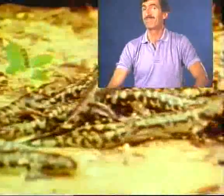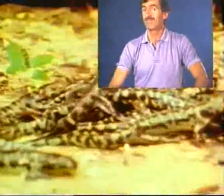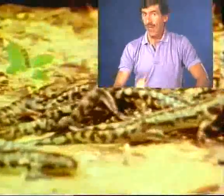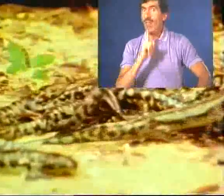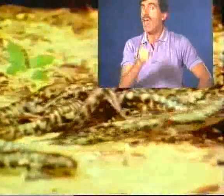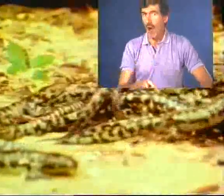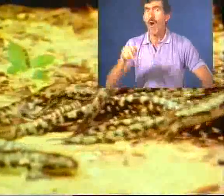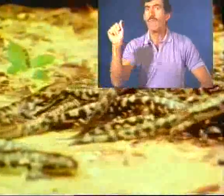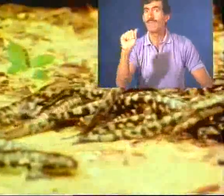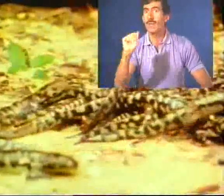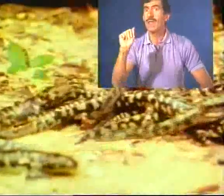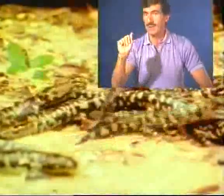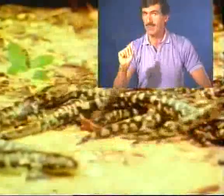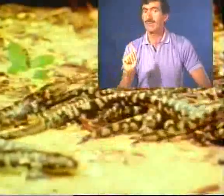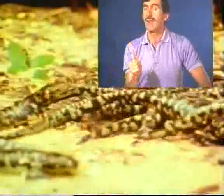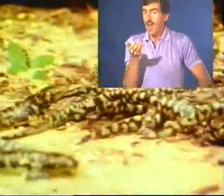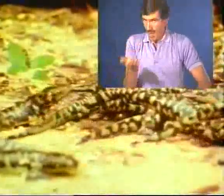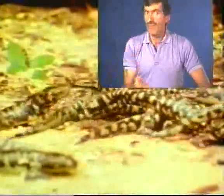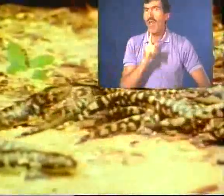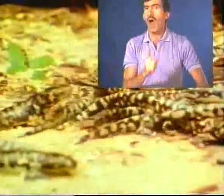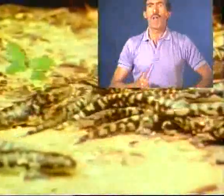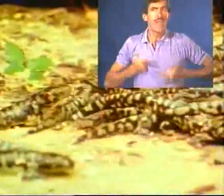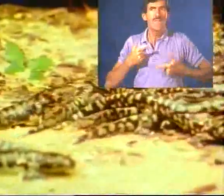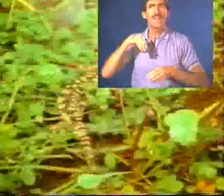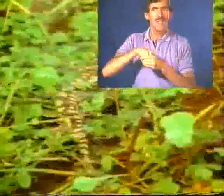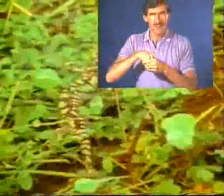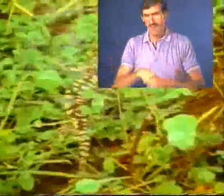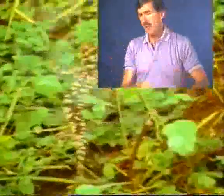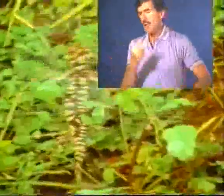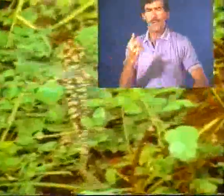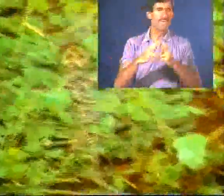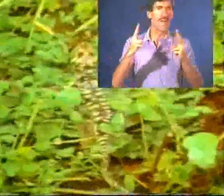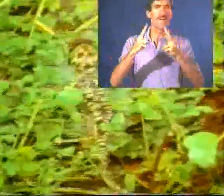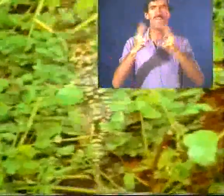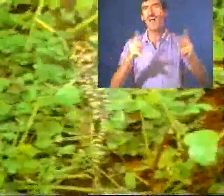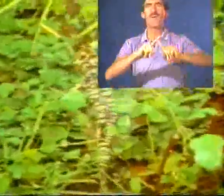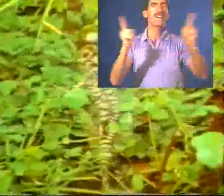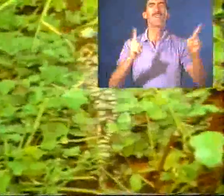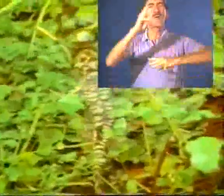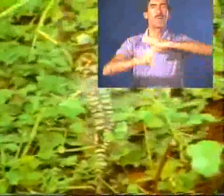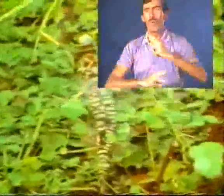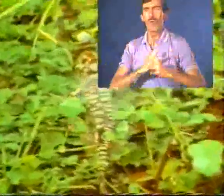They are amphibians, and they are living in two very, very different worlds.